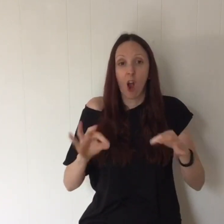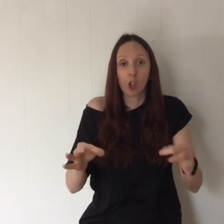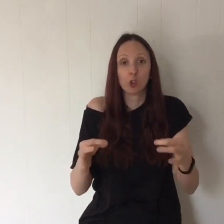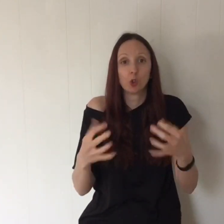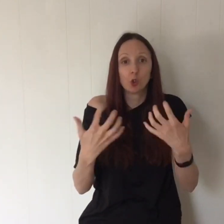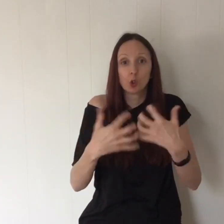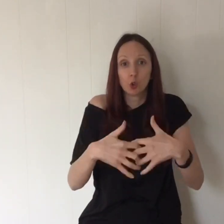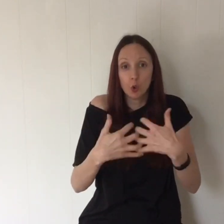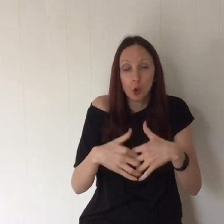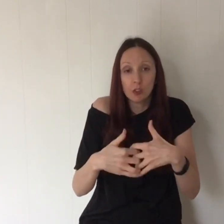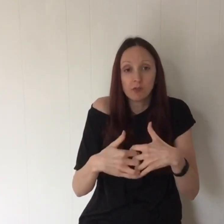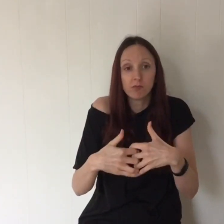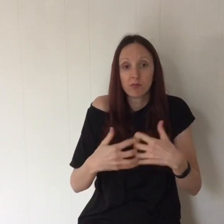garden tools and lawnmowers,